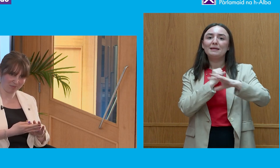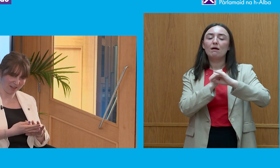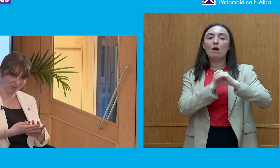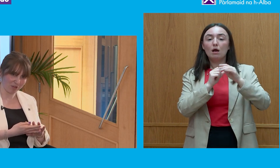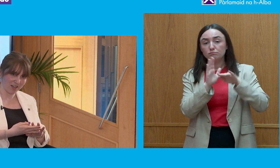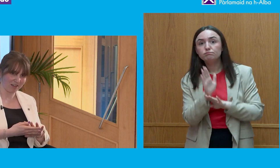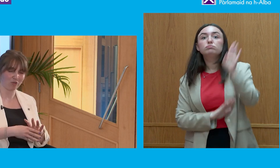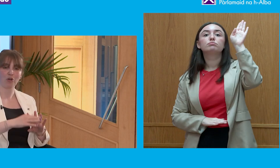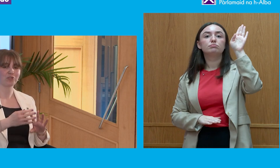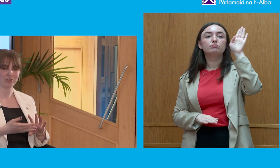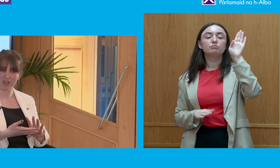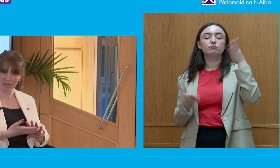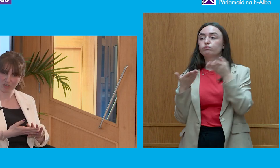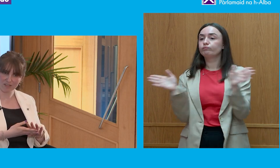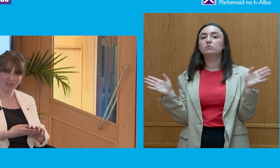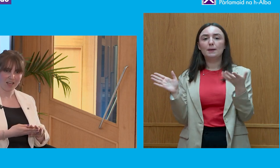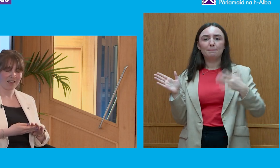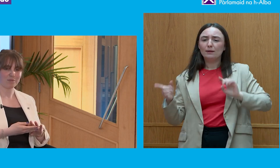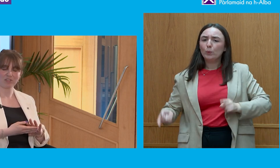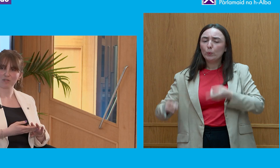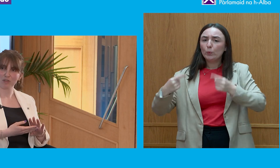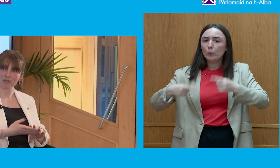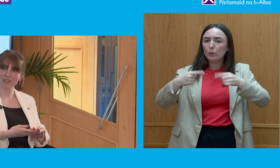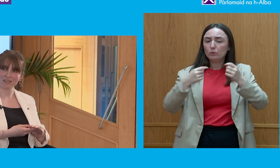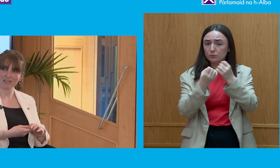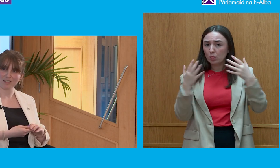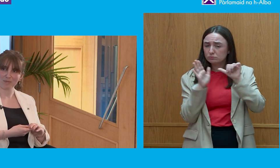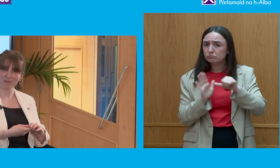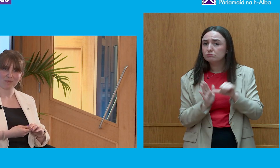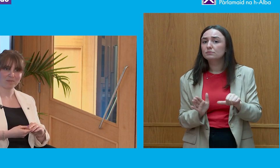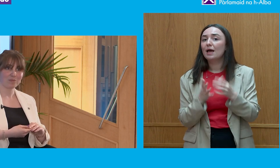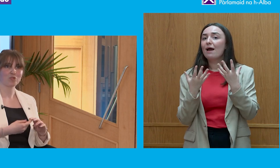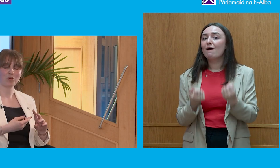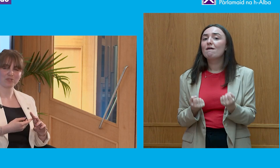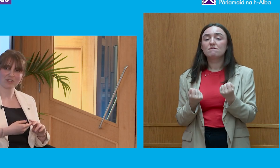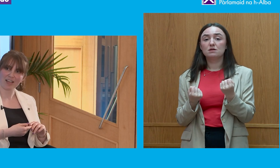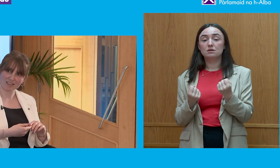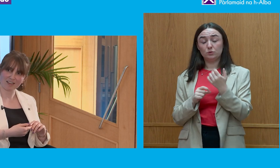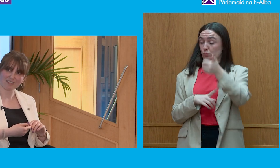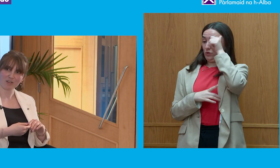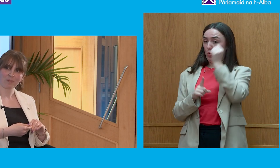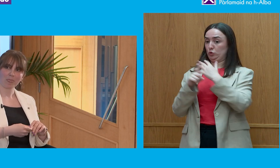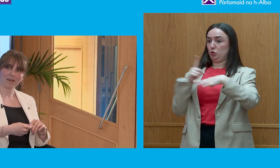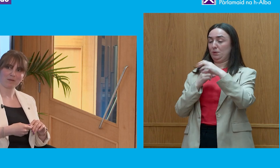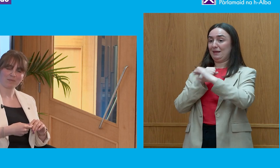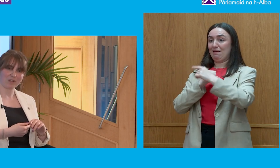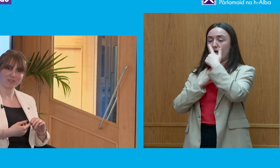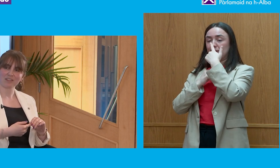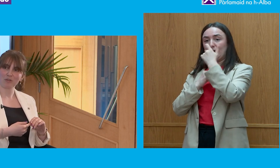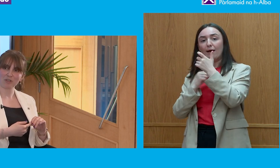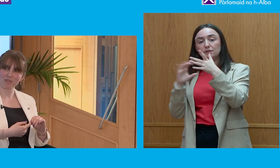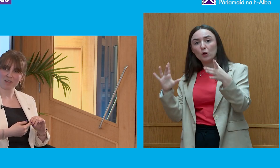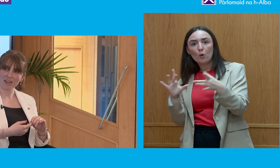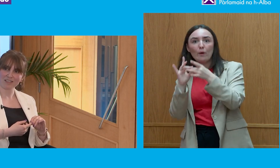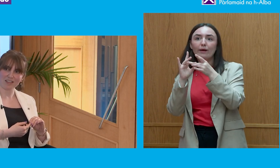has brought a whole host of challenges as much as social media is supposed to connect us. It